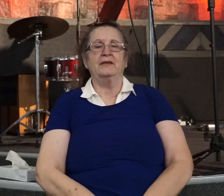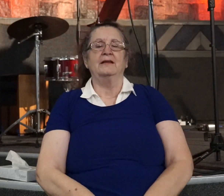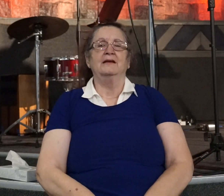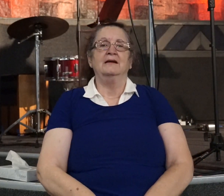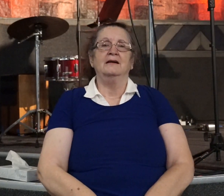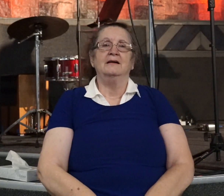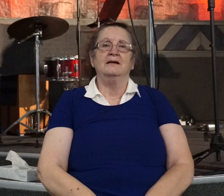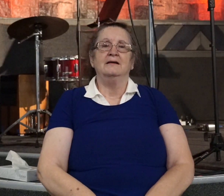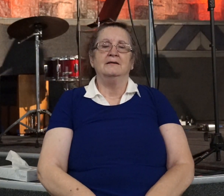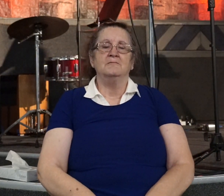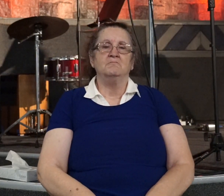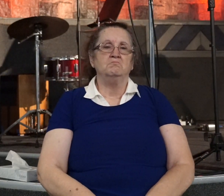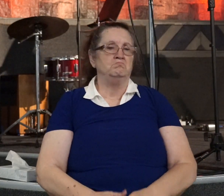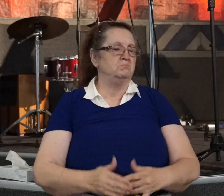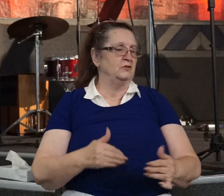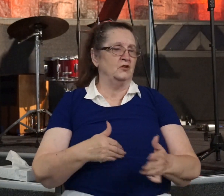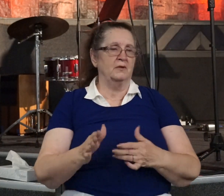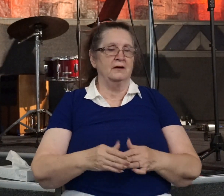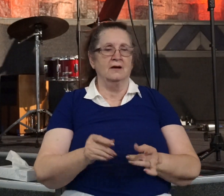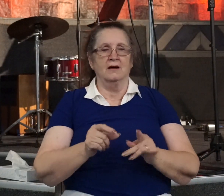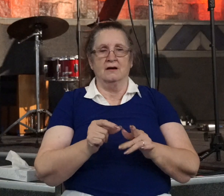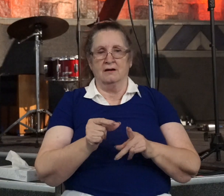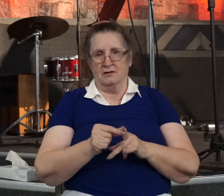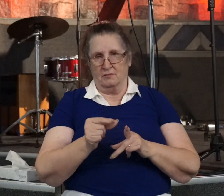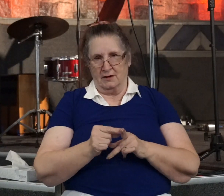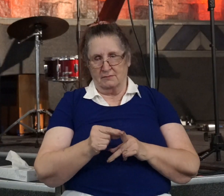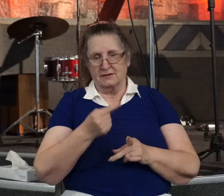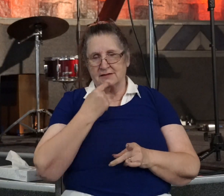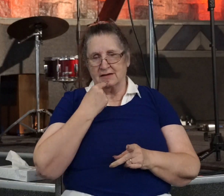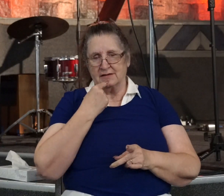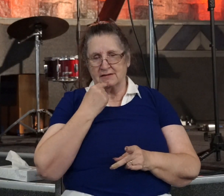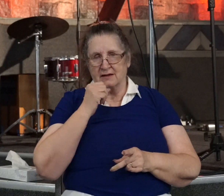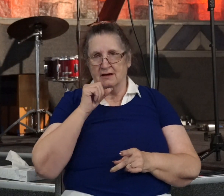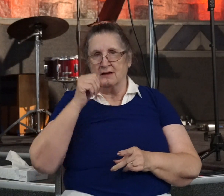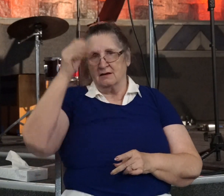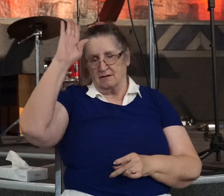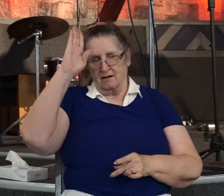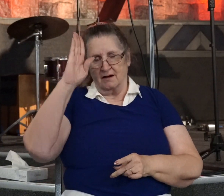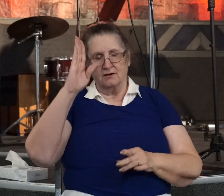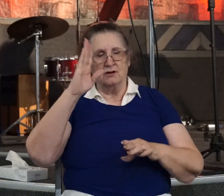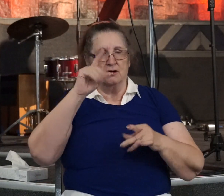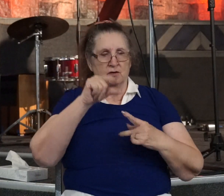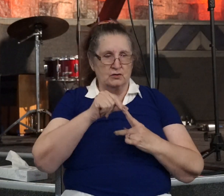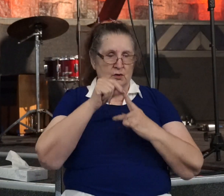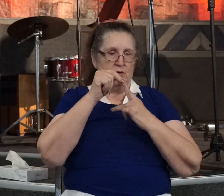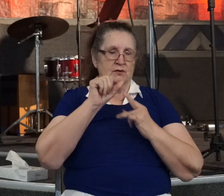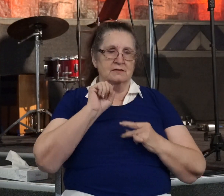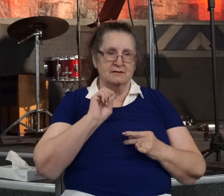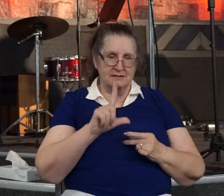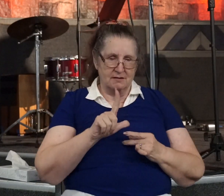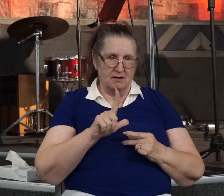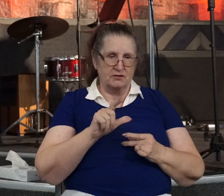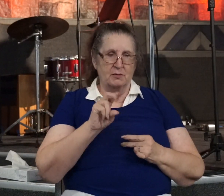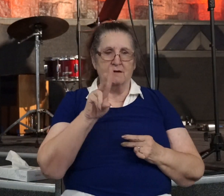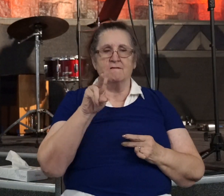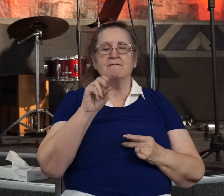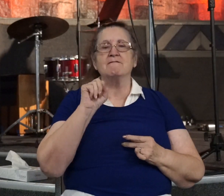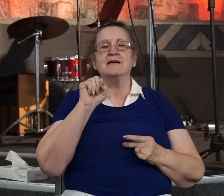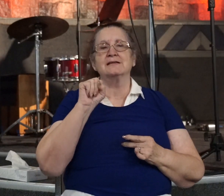Either way, our text tells us that Saul was chosen by the Lord. And he was chosen to be a vessel. That's the next word I want to look at.